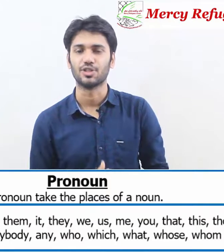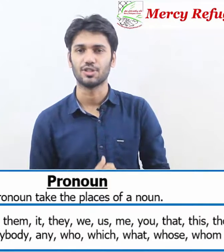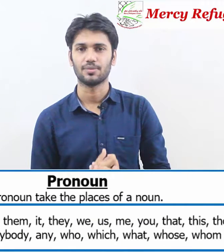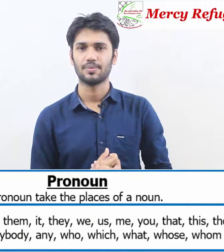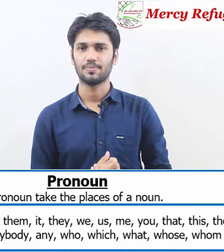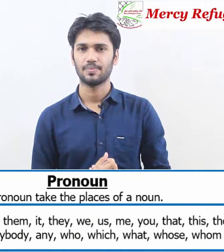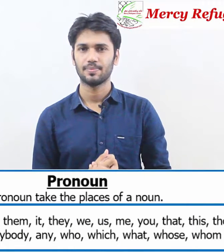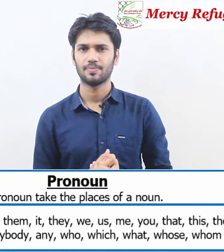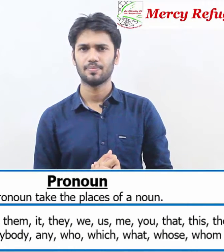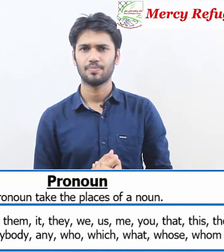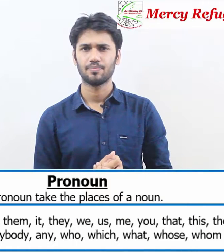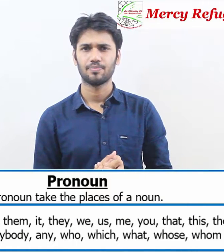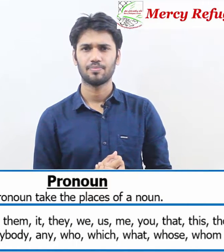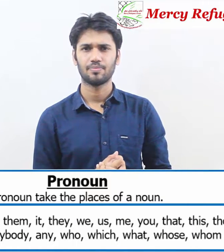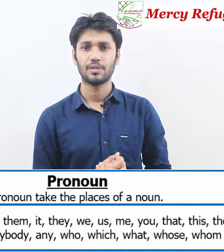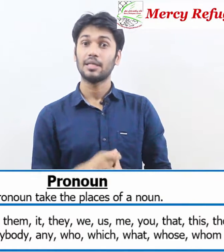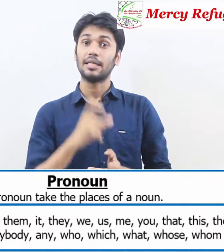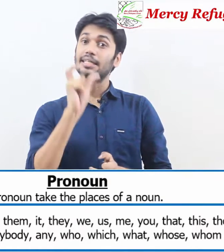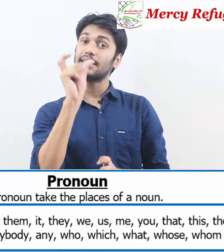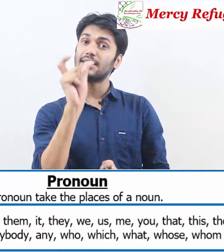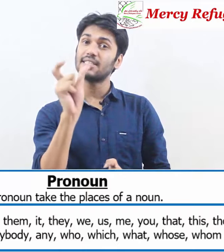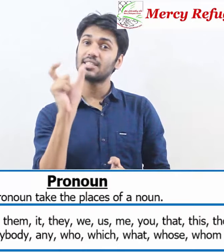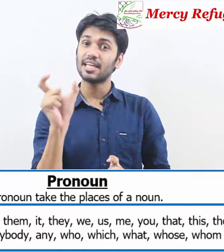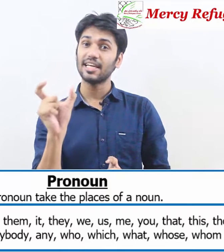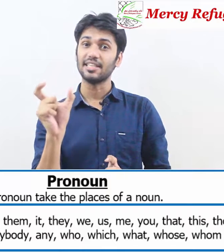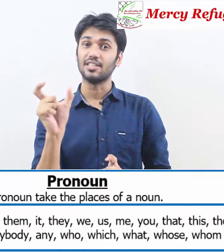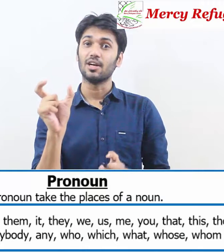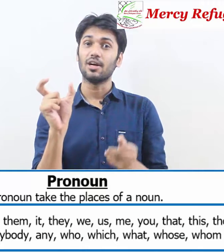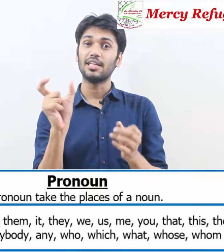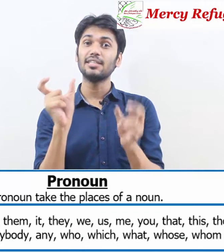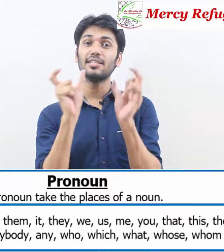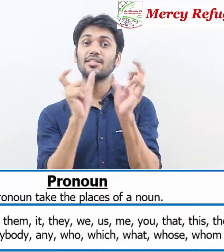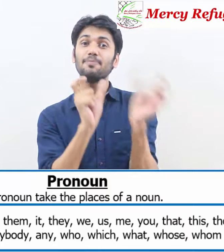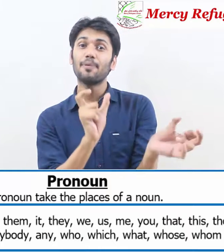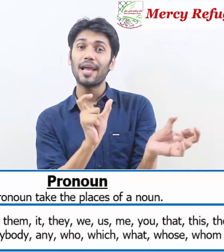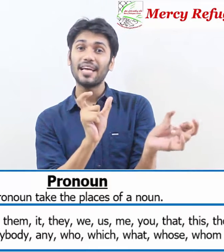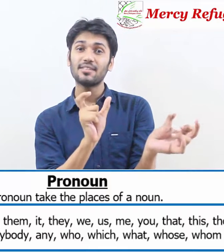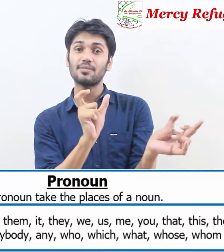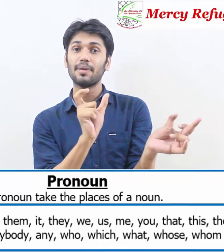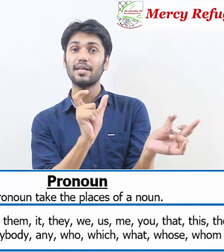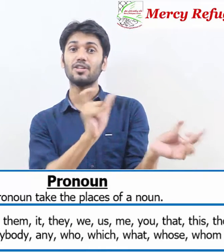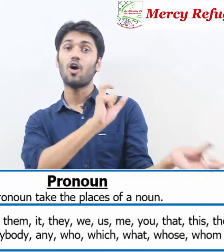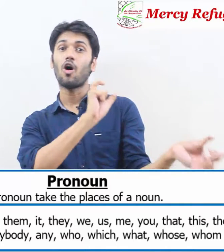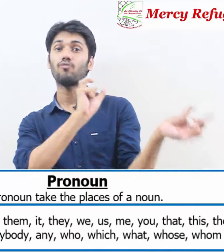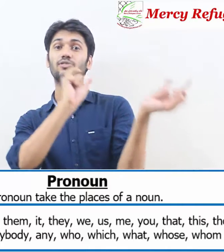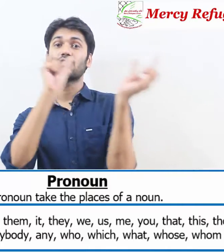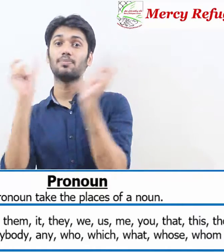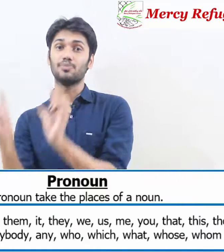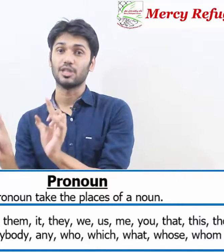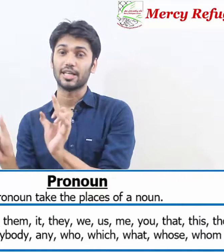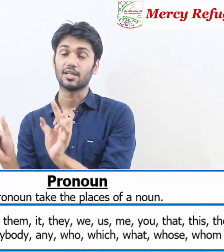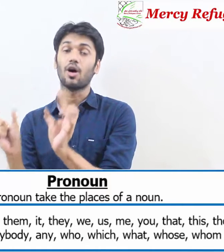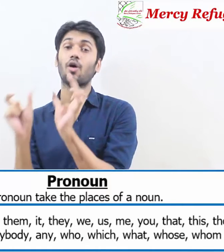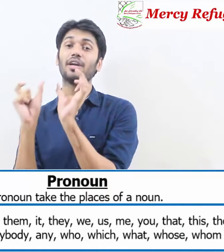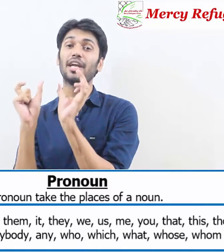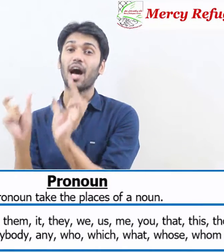instead in the replacement of subject or noun